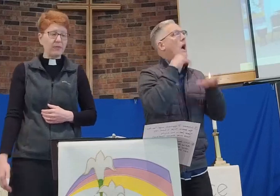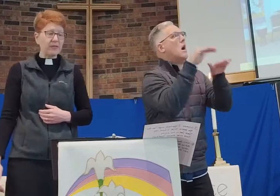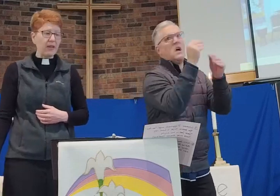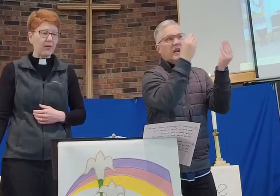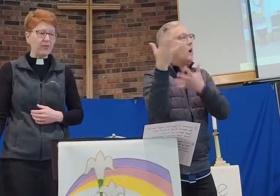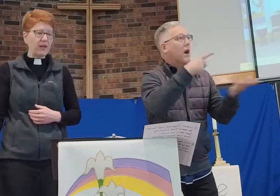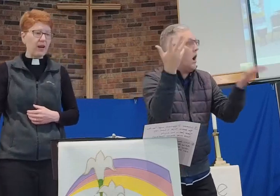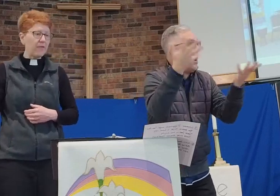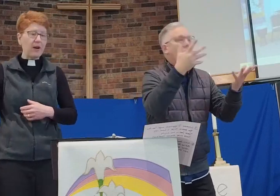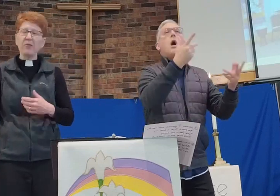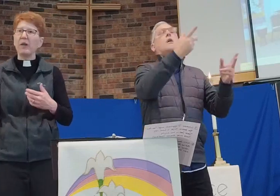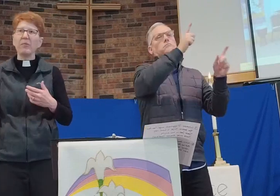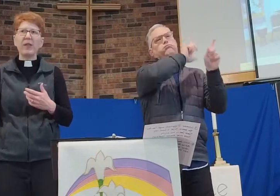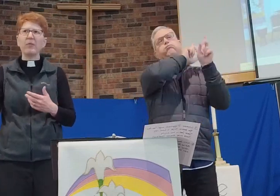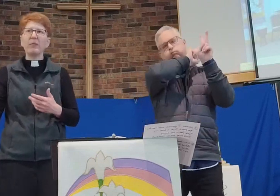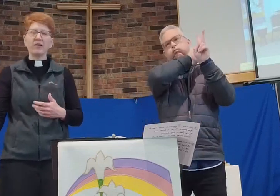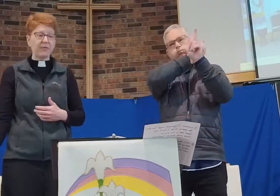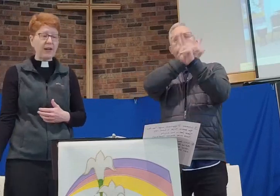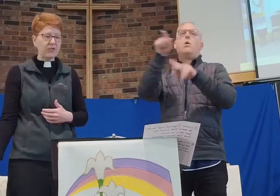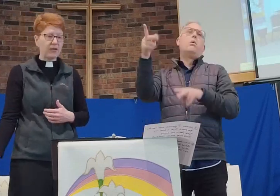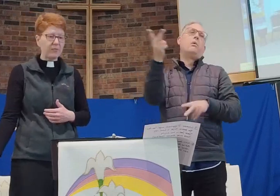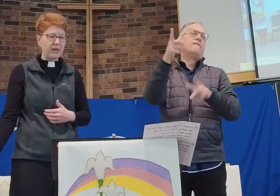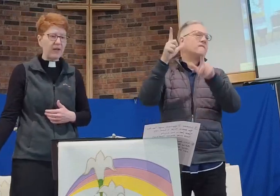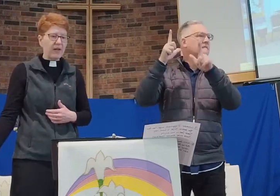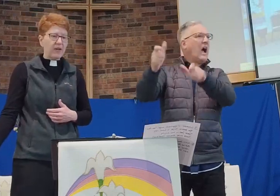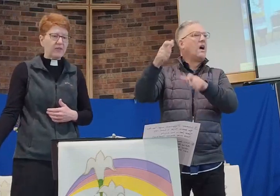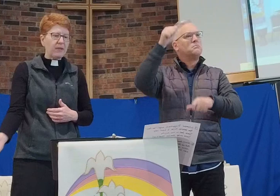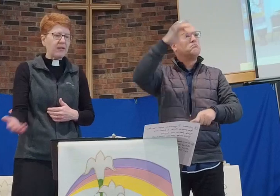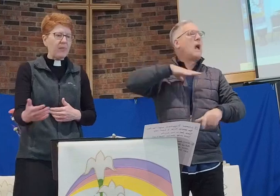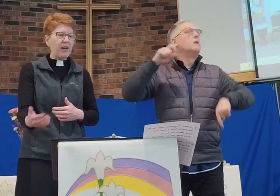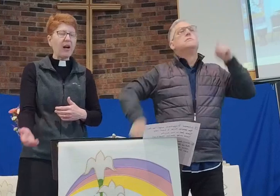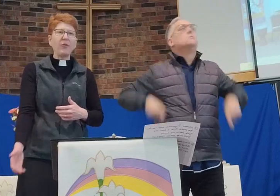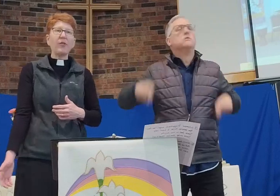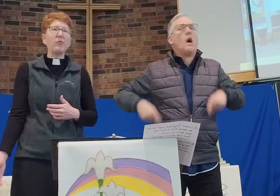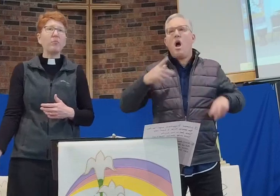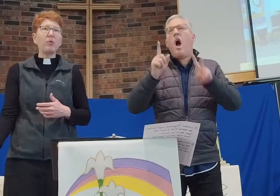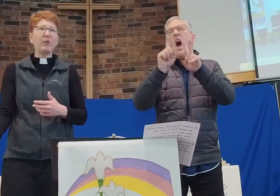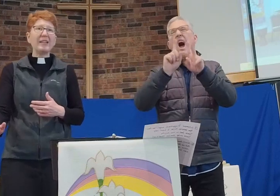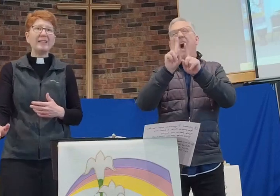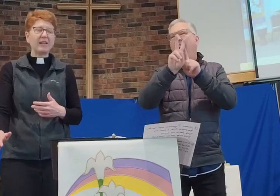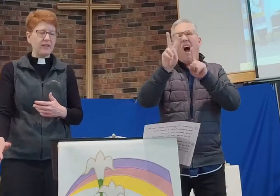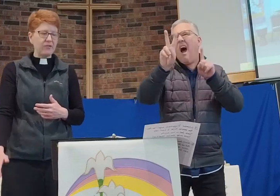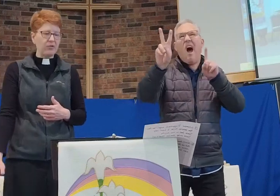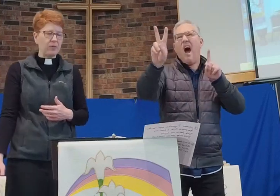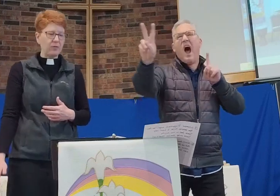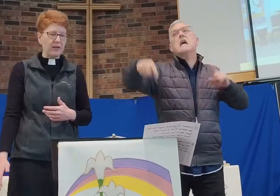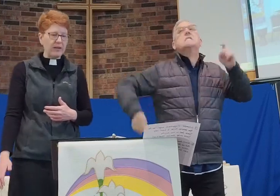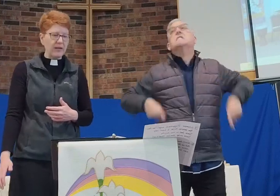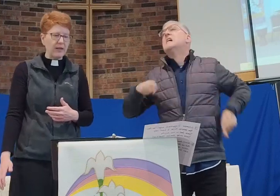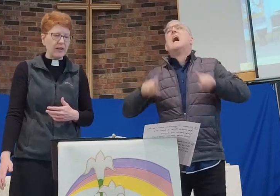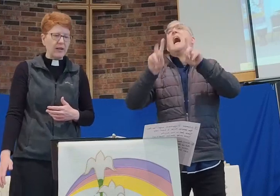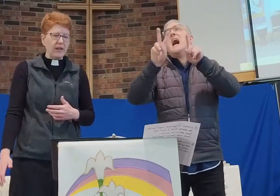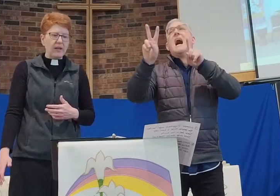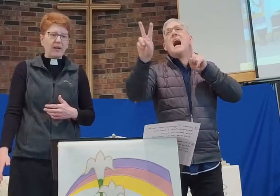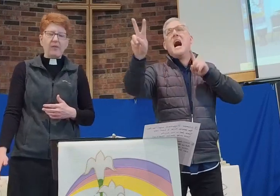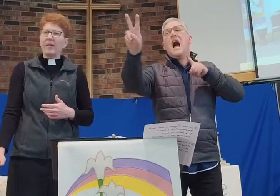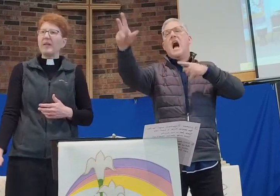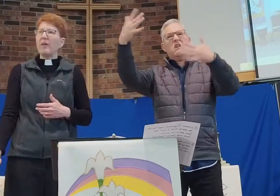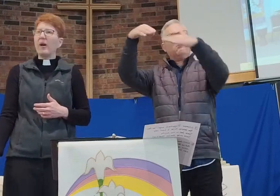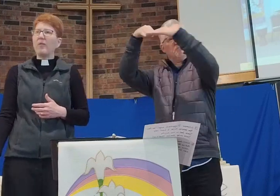themselves. I followed them, but they were much faster than me. So by the time I got there, they were both inside the tomb already. And when they came out,